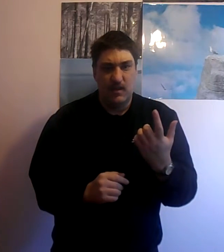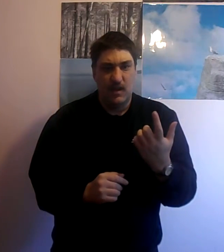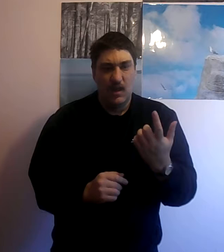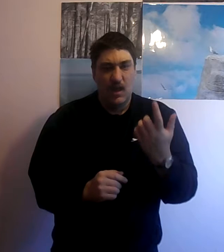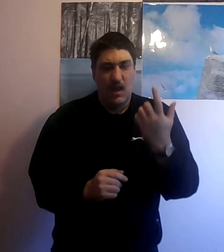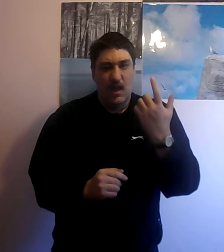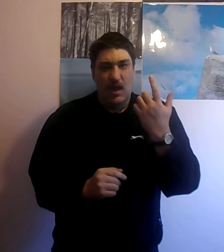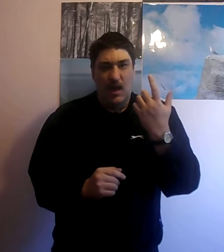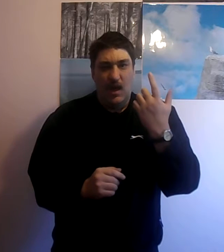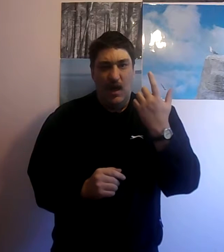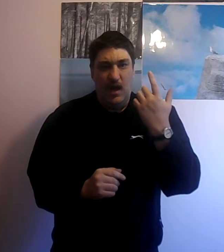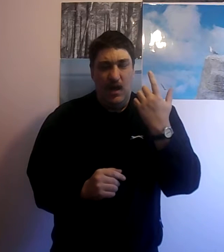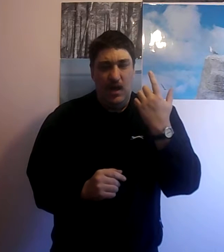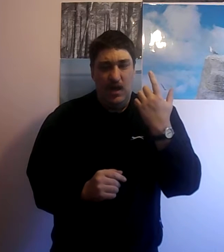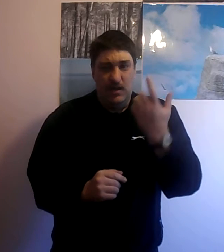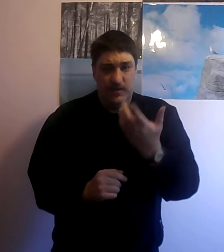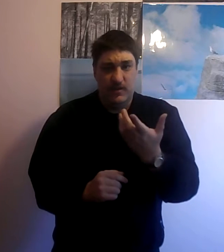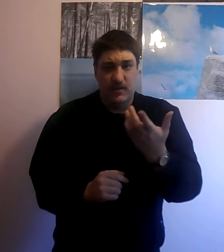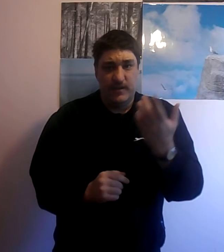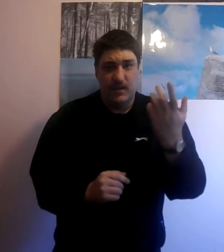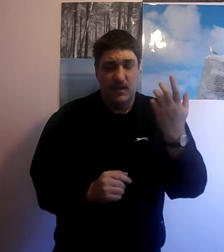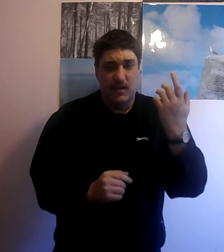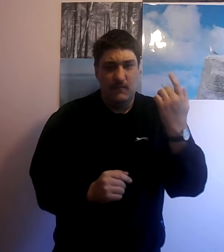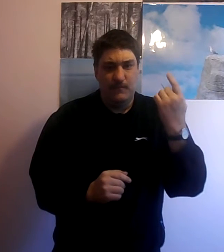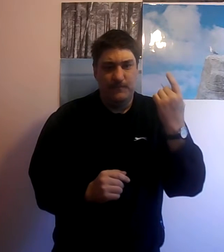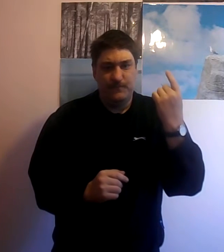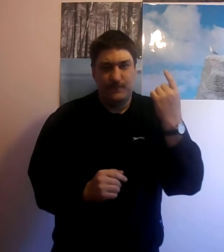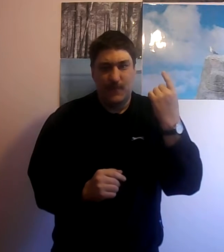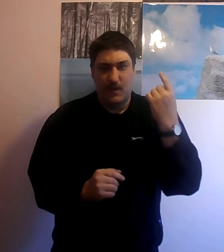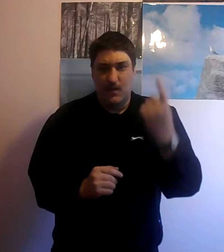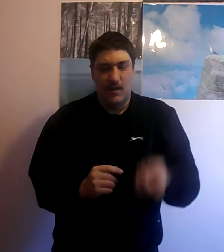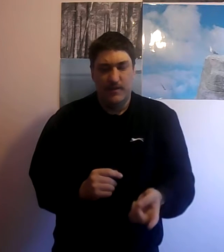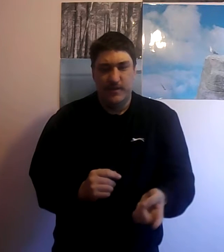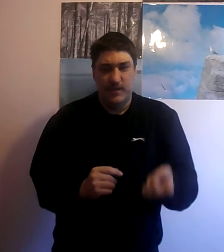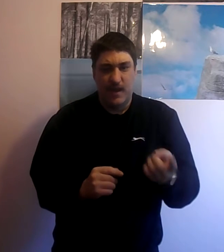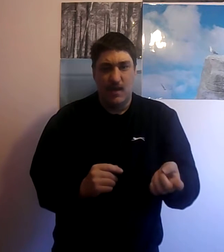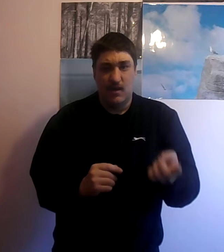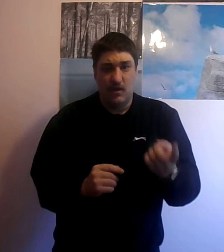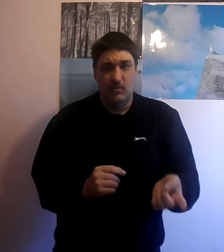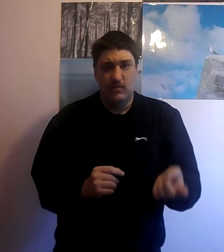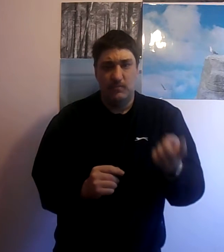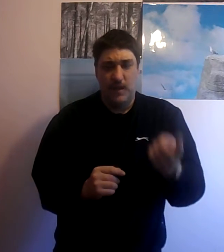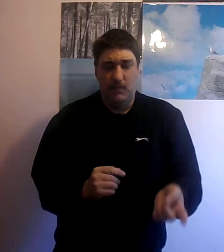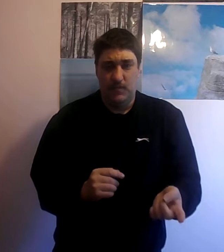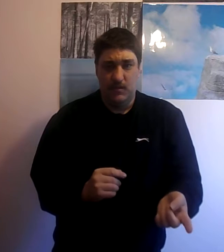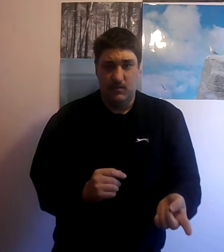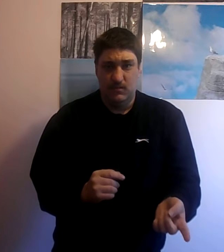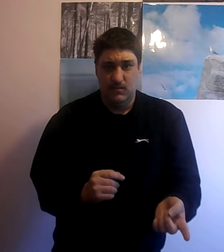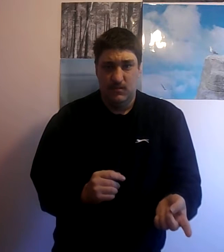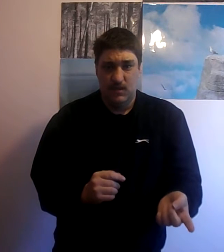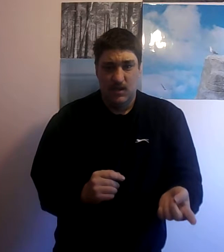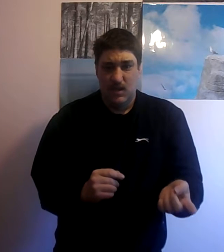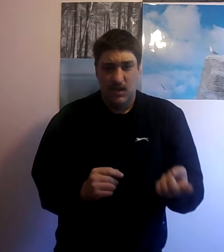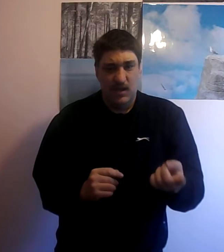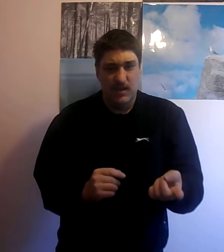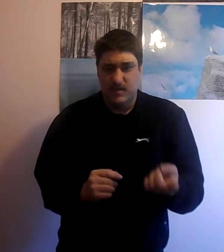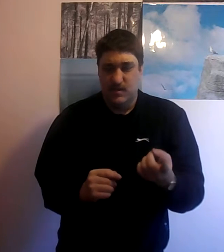a toilet to get a gold belt buckle it's